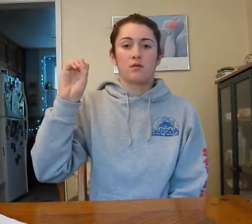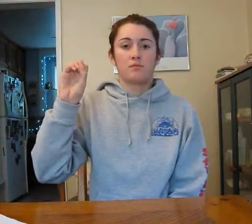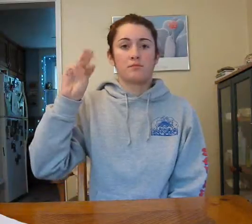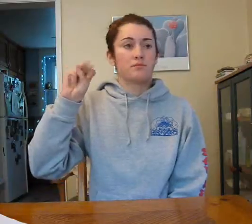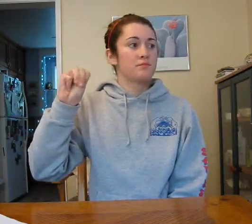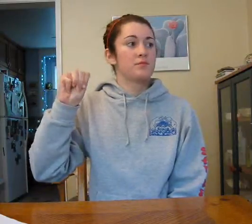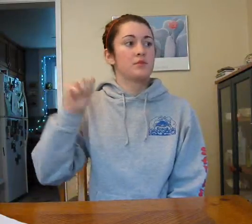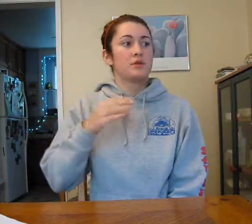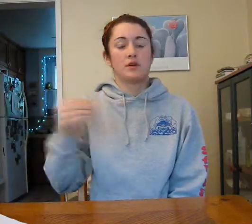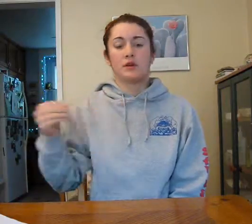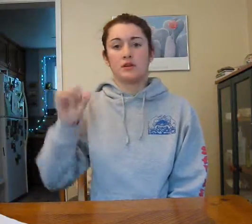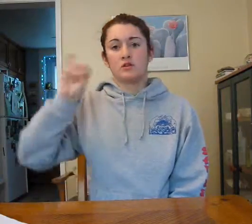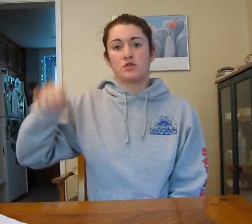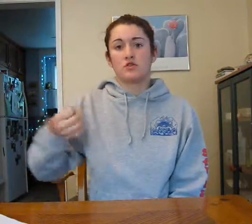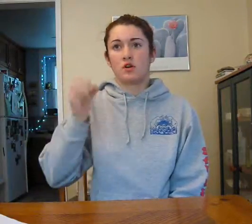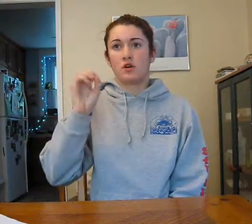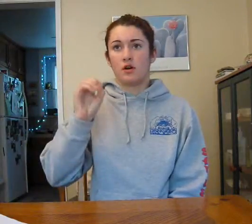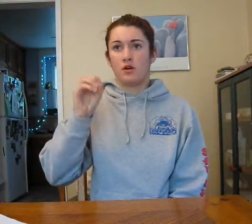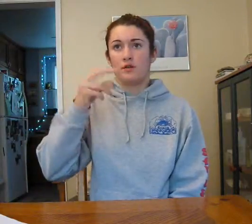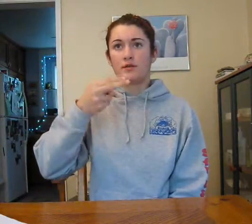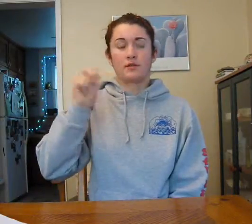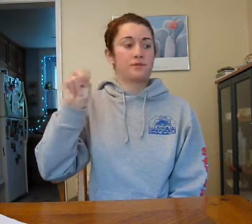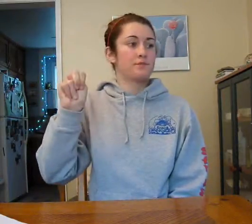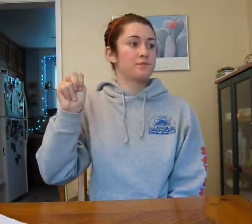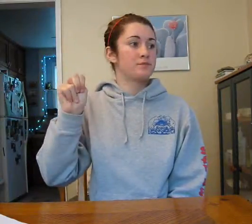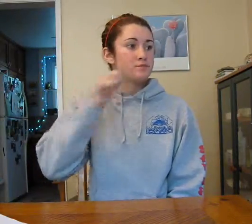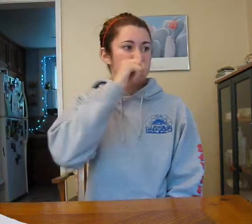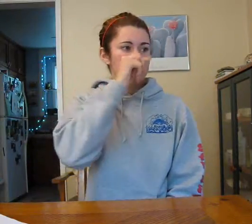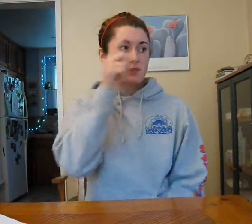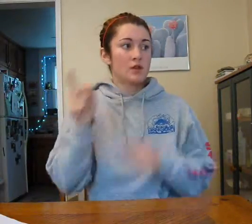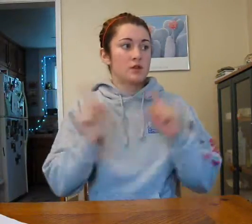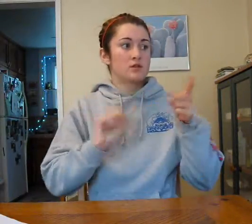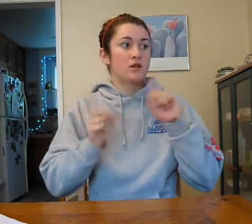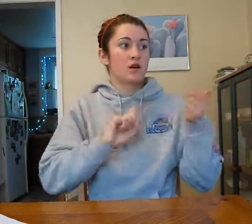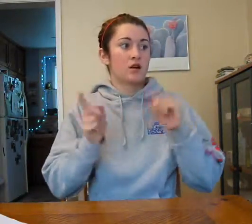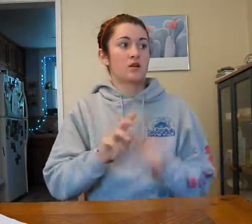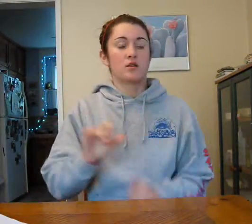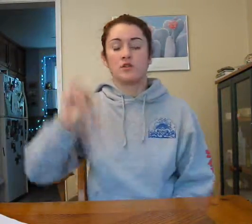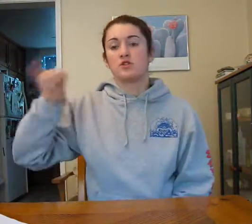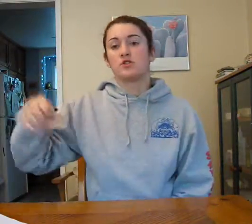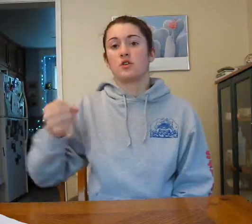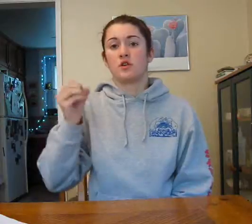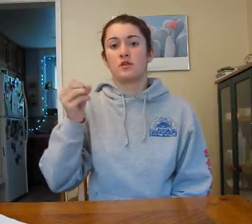and John talk. John